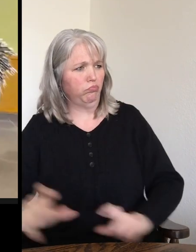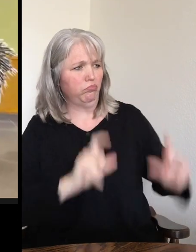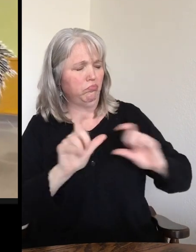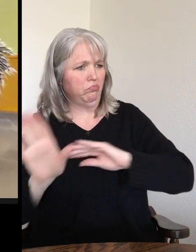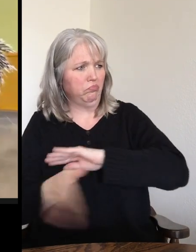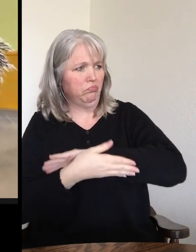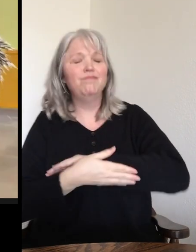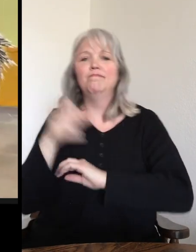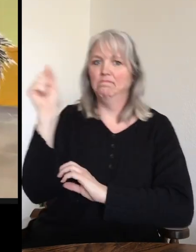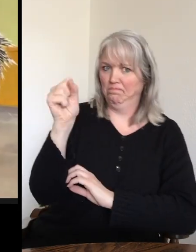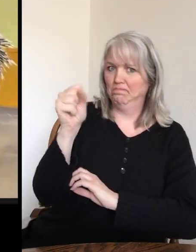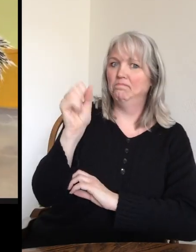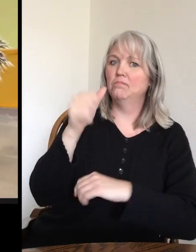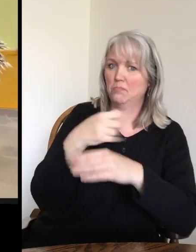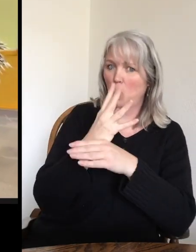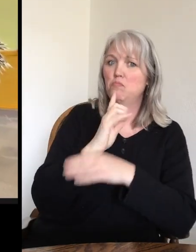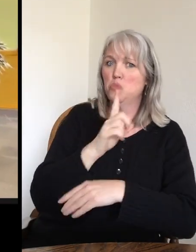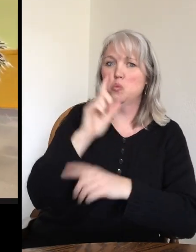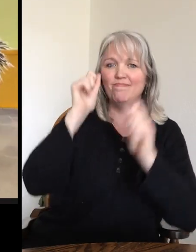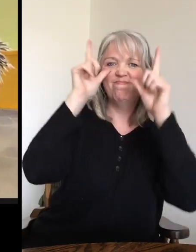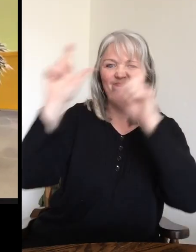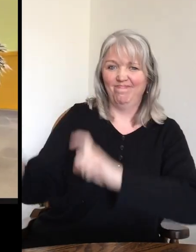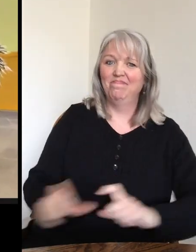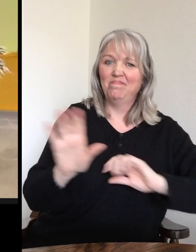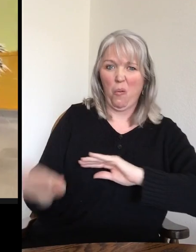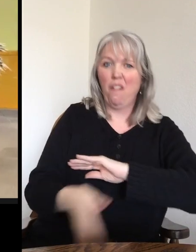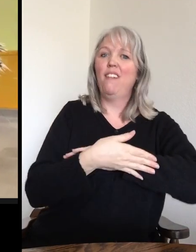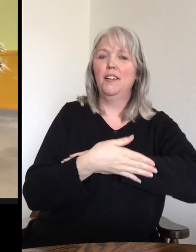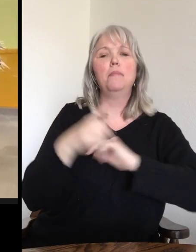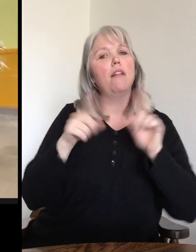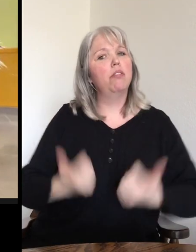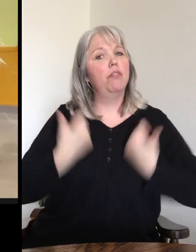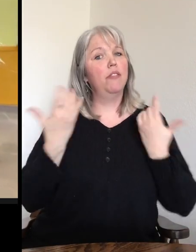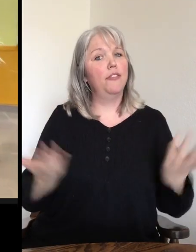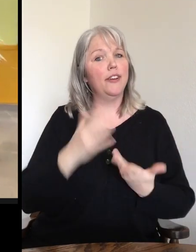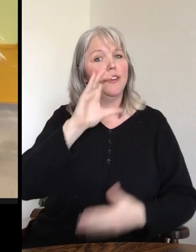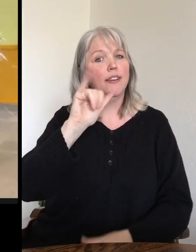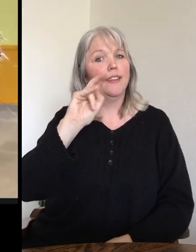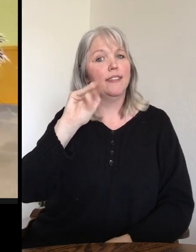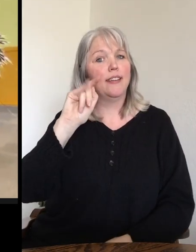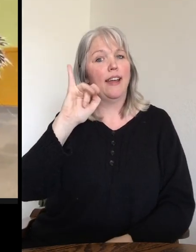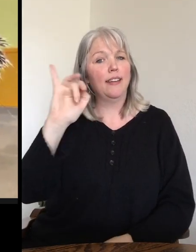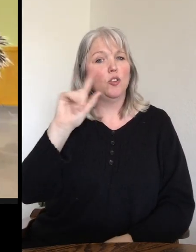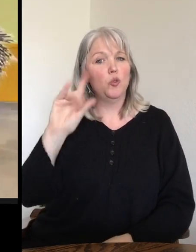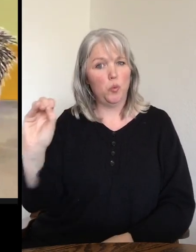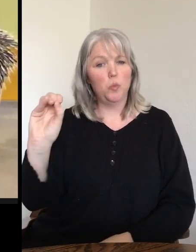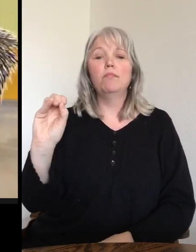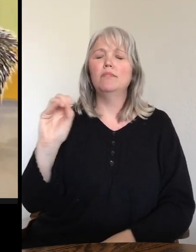prehantile tail porcupines are nocturnal. But since Rico lives here with us at the Cincinnati Zoo and Botanical Garden, he is